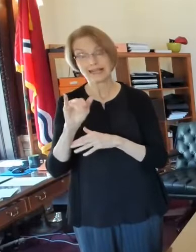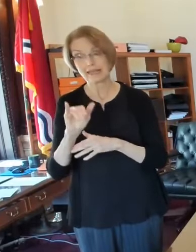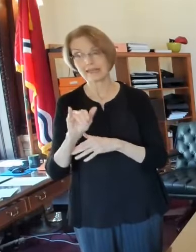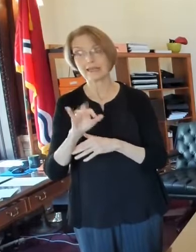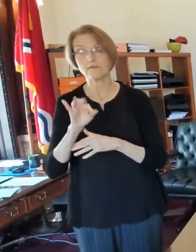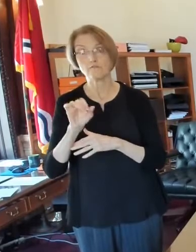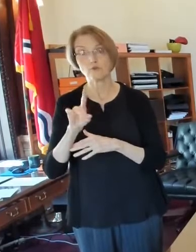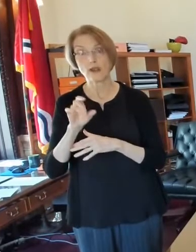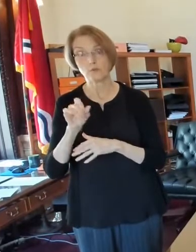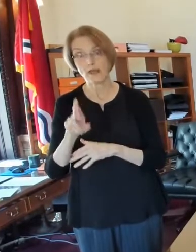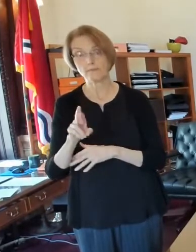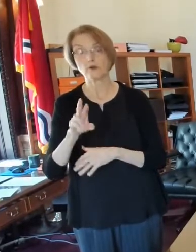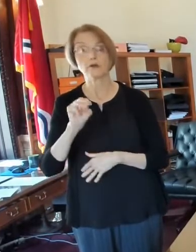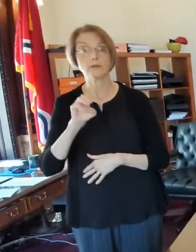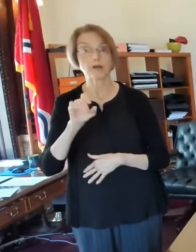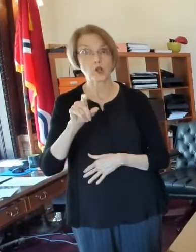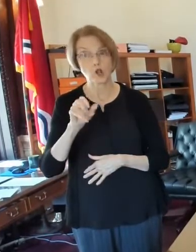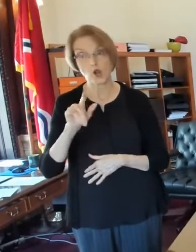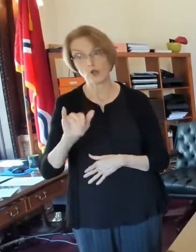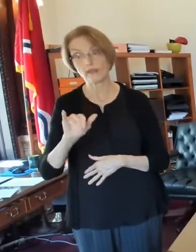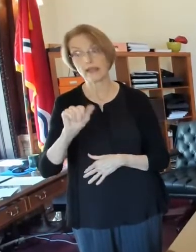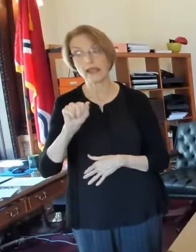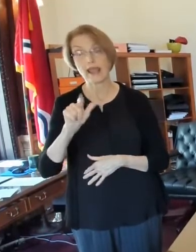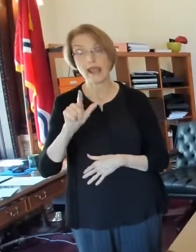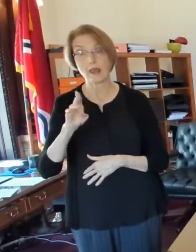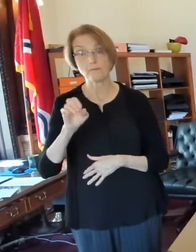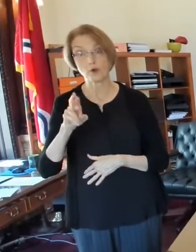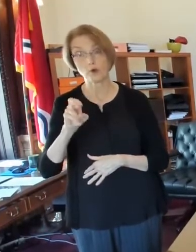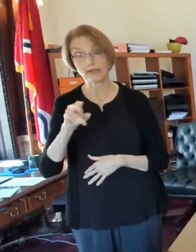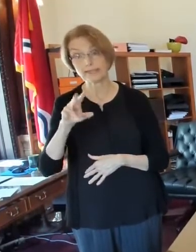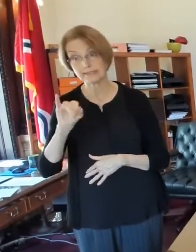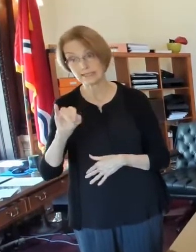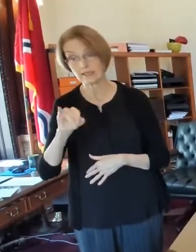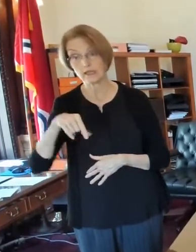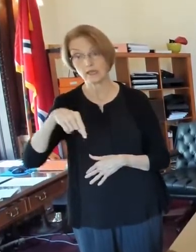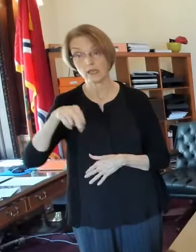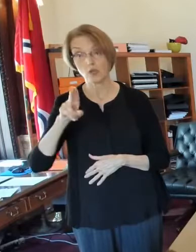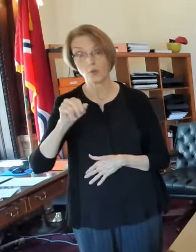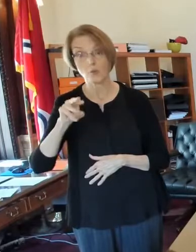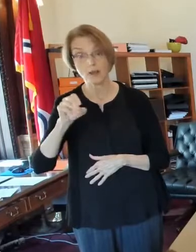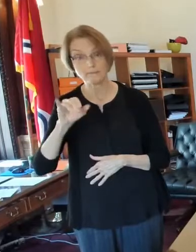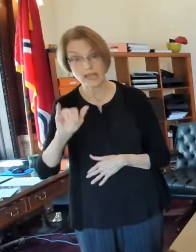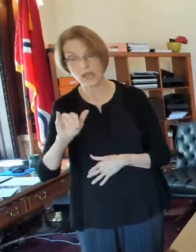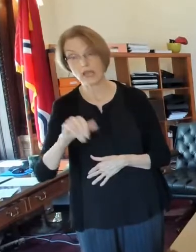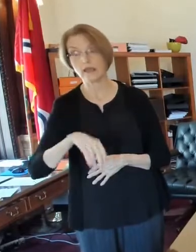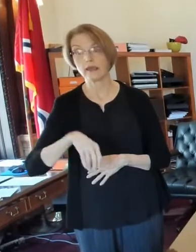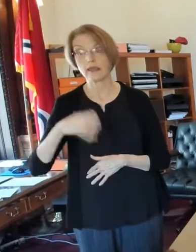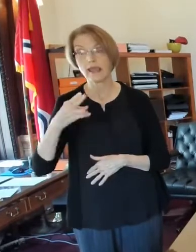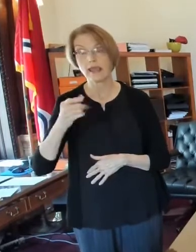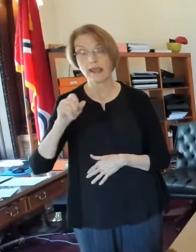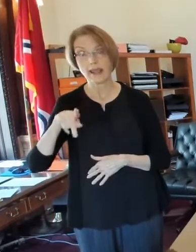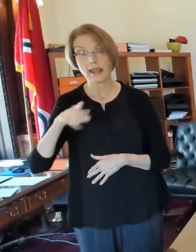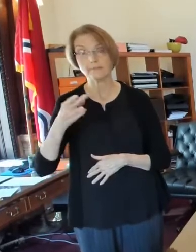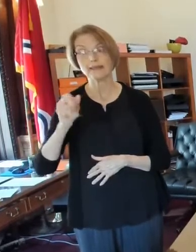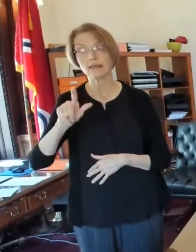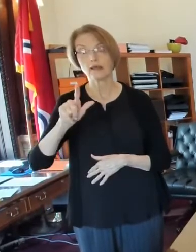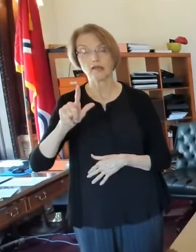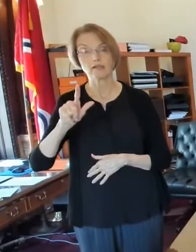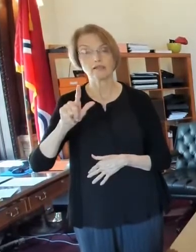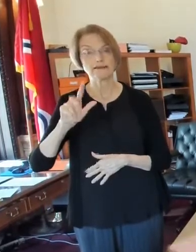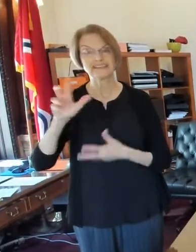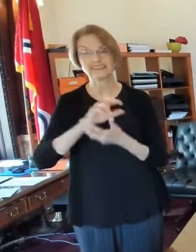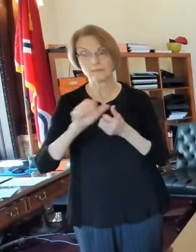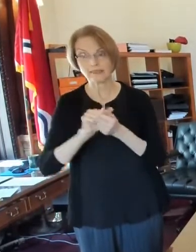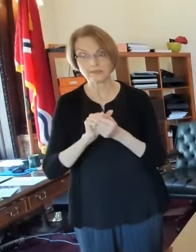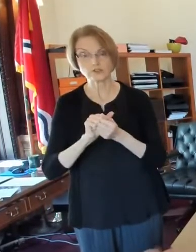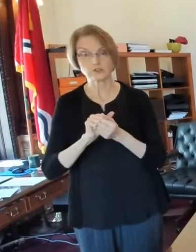Fred Weber, McCarthy, Albarisi, Kwame, uh, hemp hill, uh, demolition contractors,